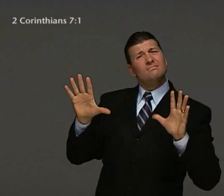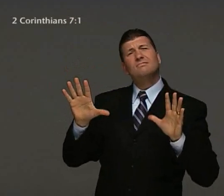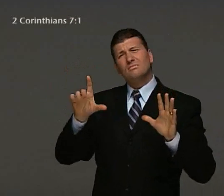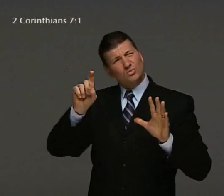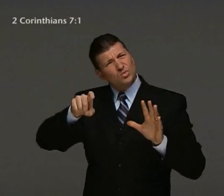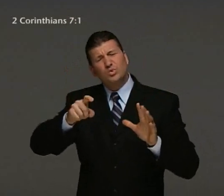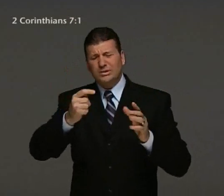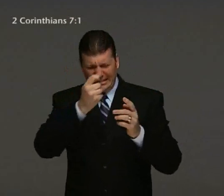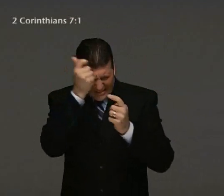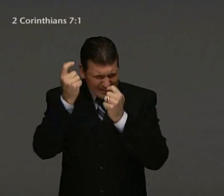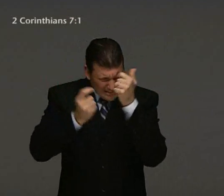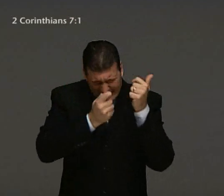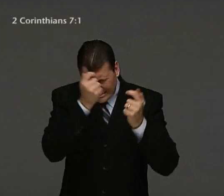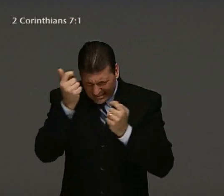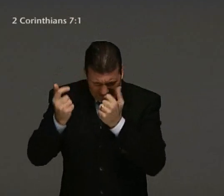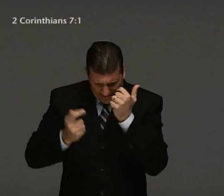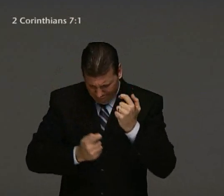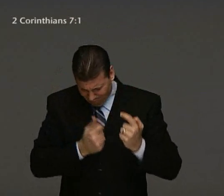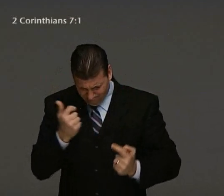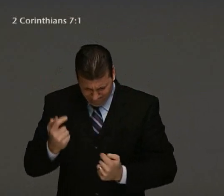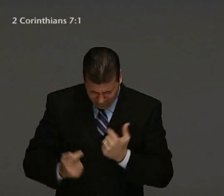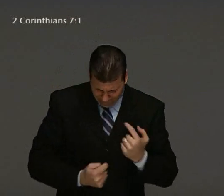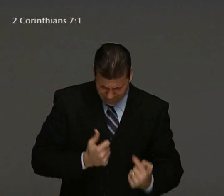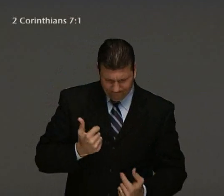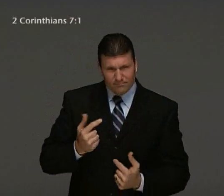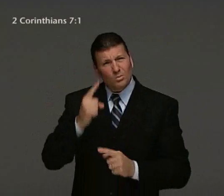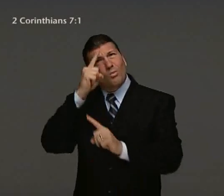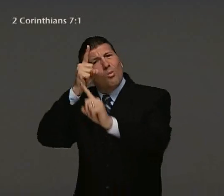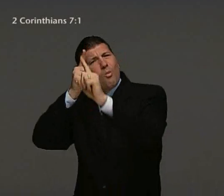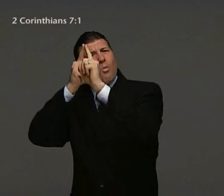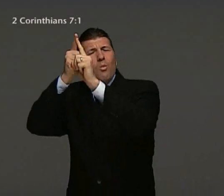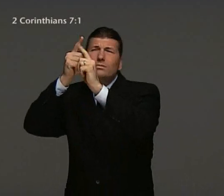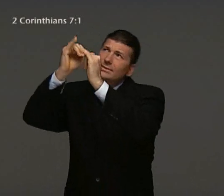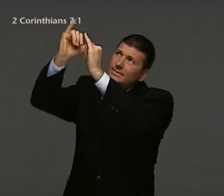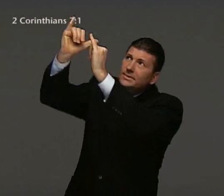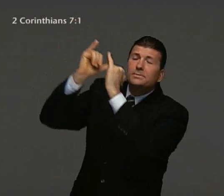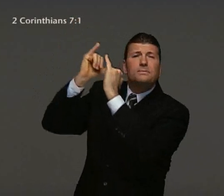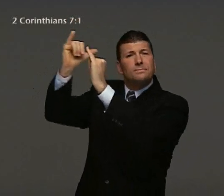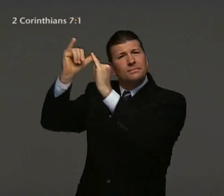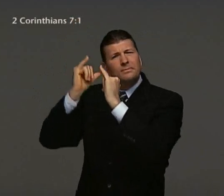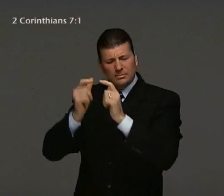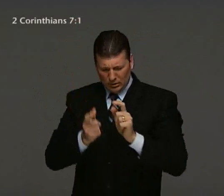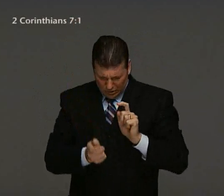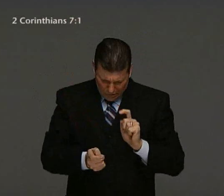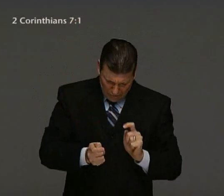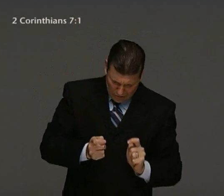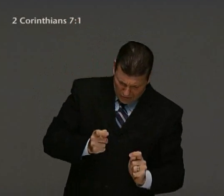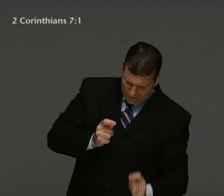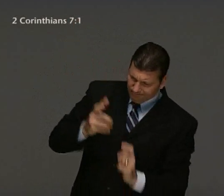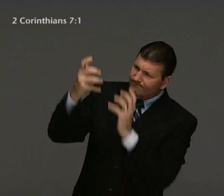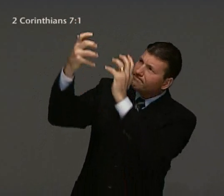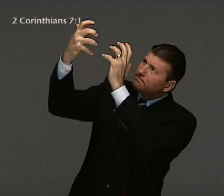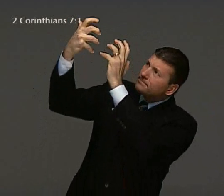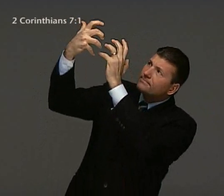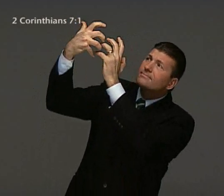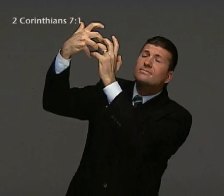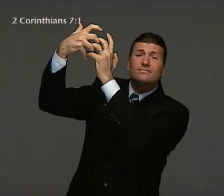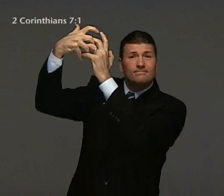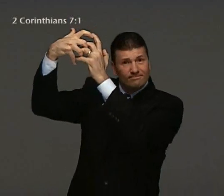Swag. Like Watan Su. Swag. That's just how I do. Then I block my car. Swag. Then I fuck yo bitch. Swag. Eat that